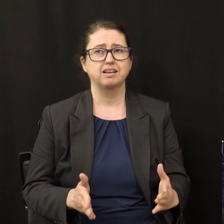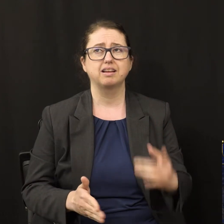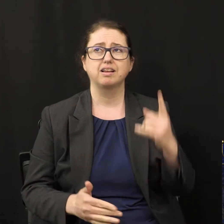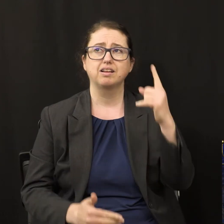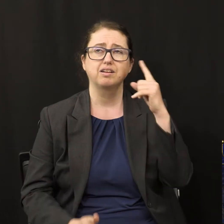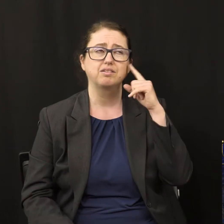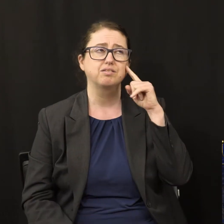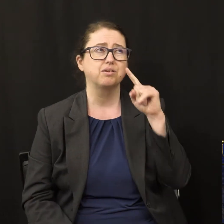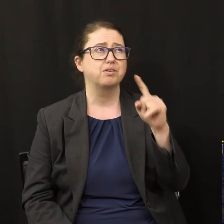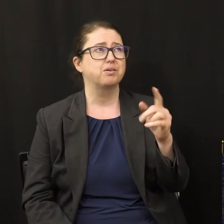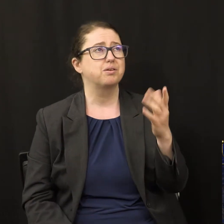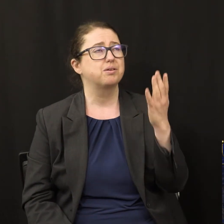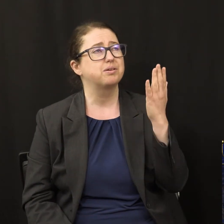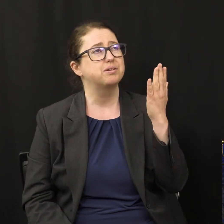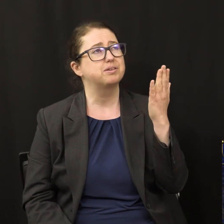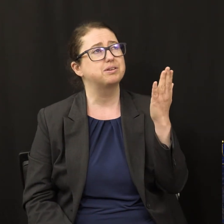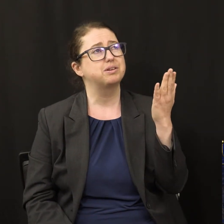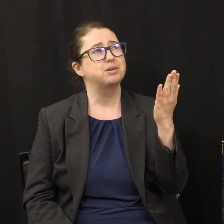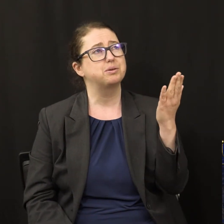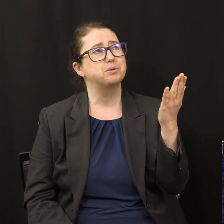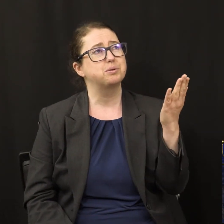missionary for you.